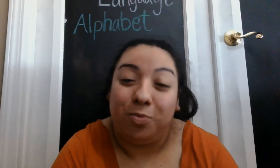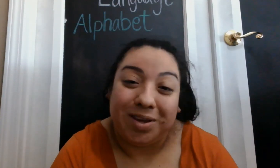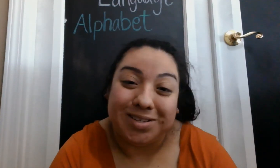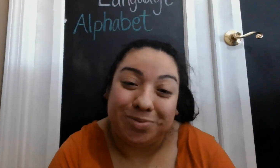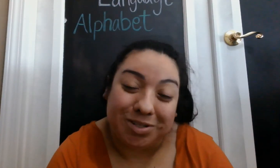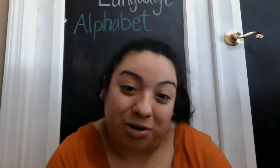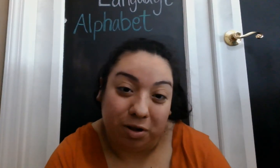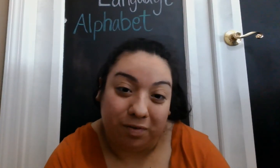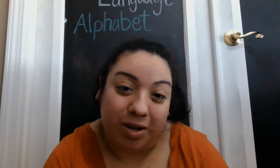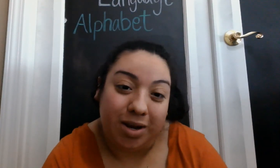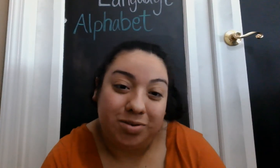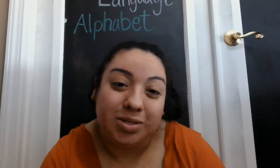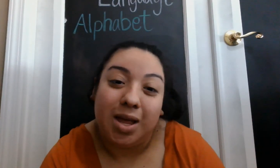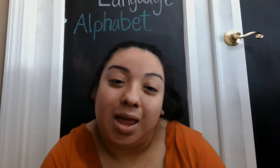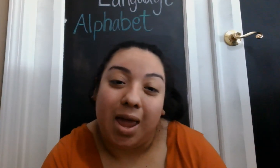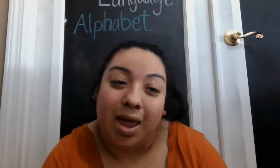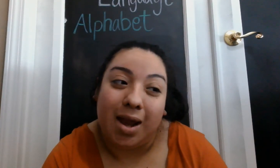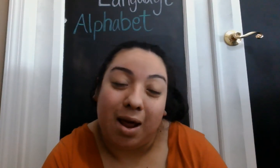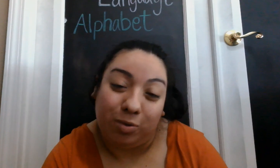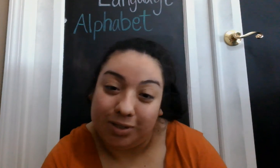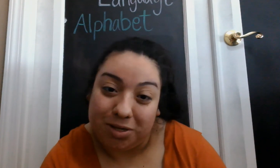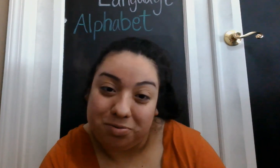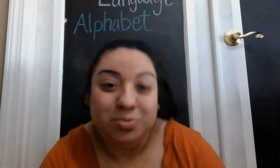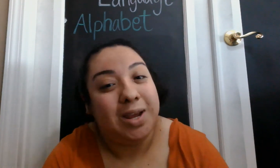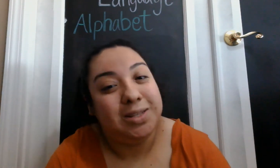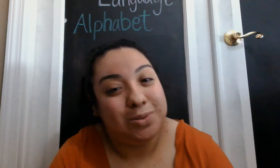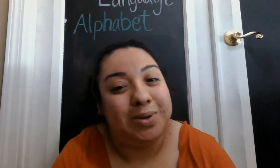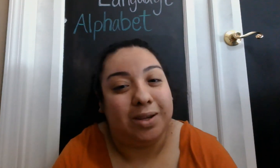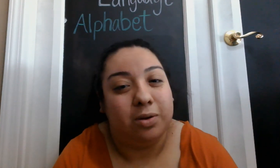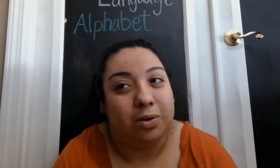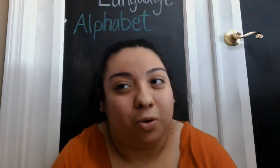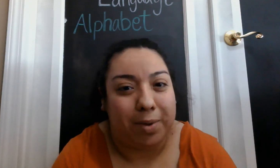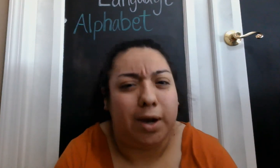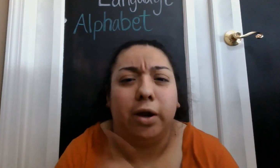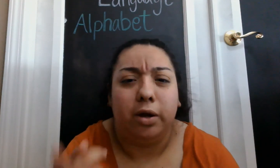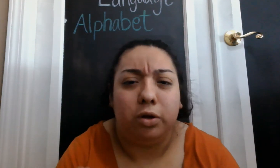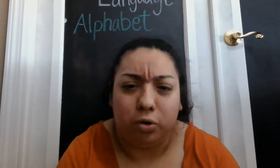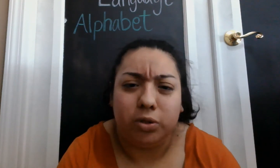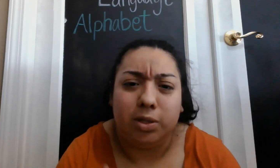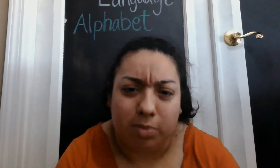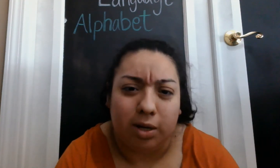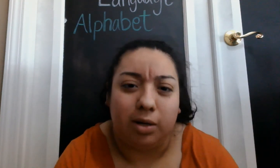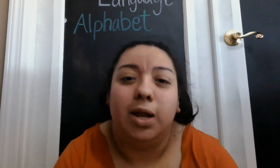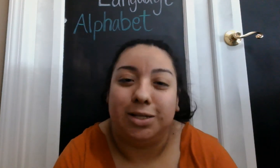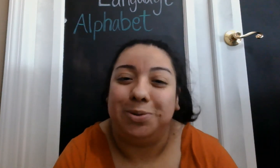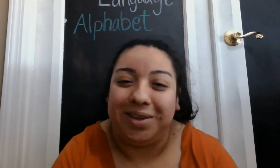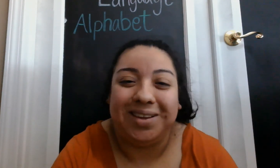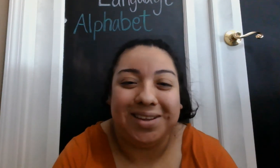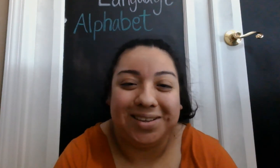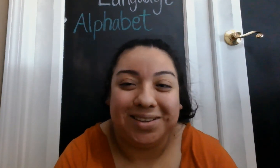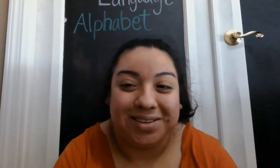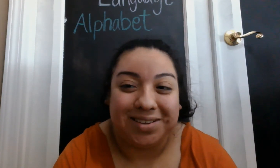hope you guys are watching all our videos and I will see you next week. Or better, you'll see me next week. Okay. Okay. you.